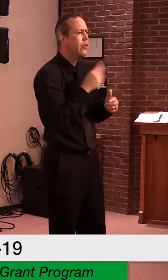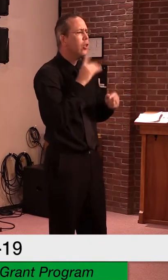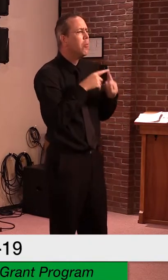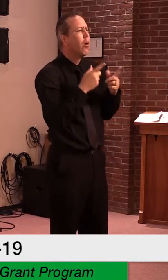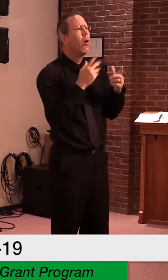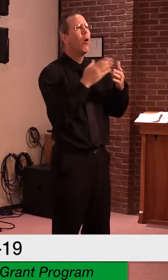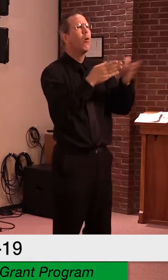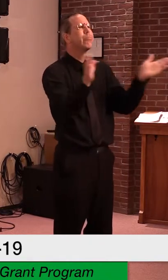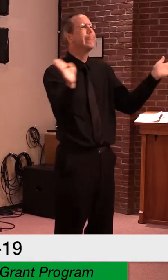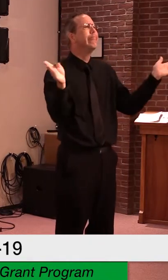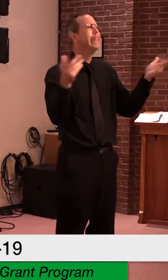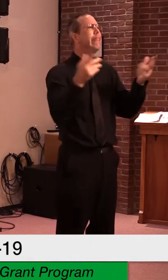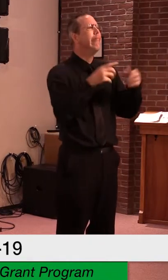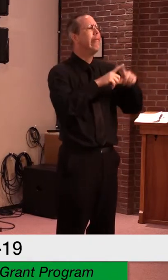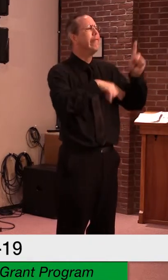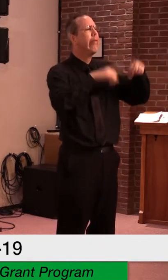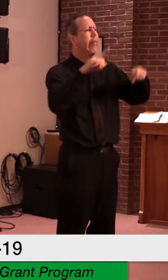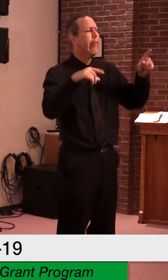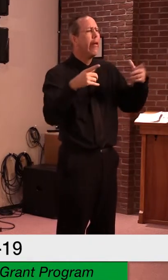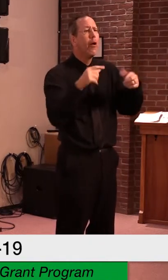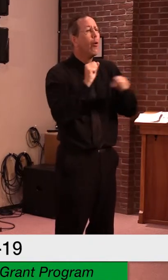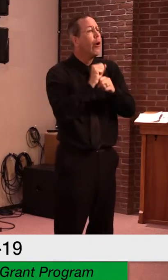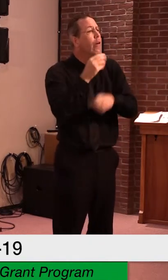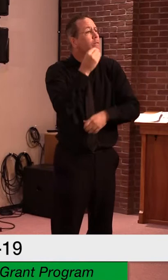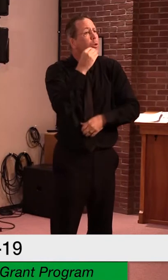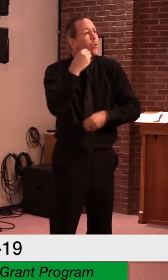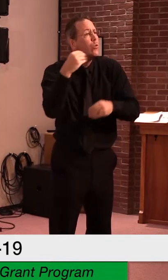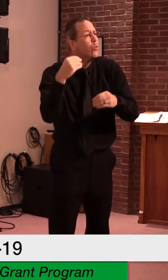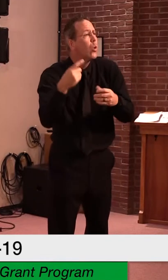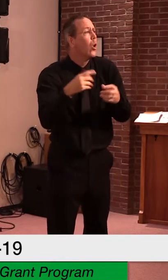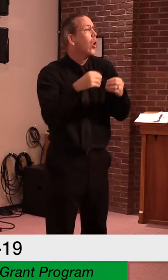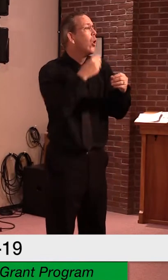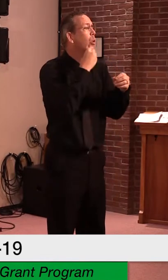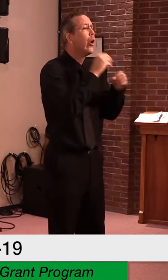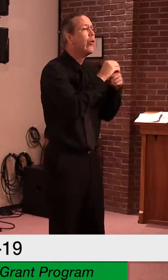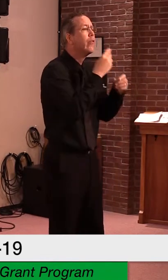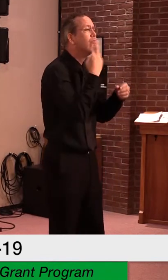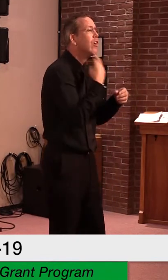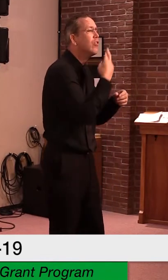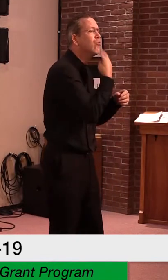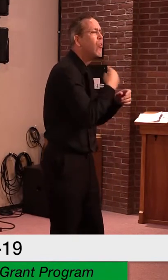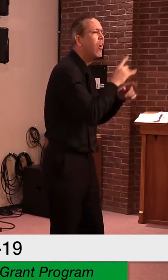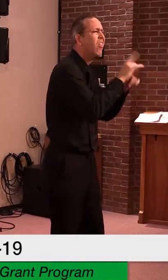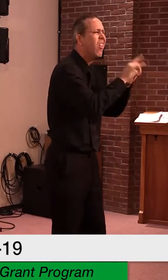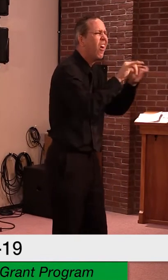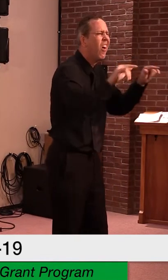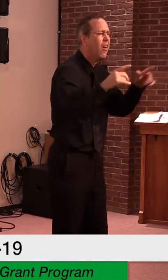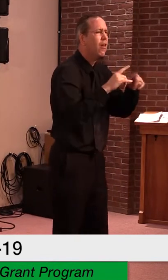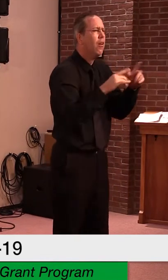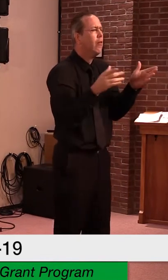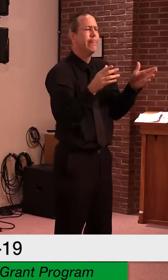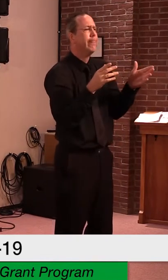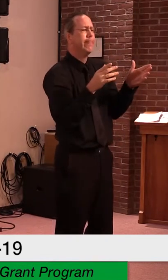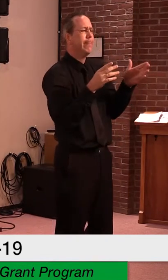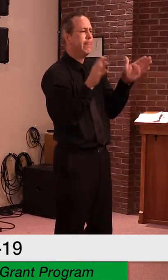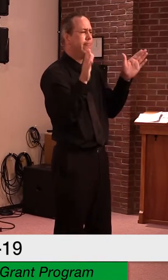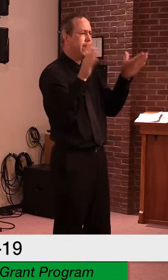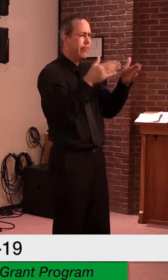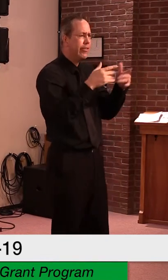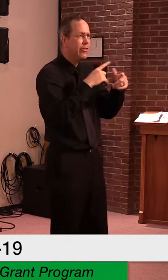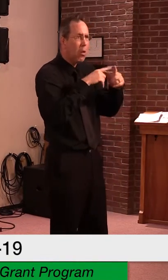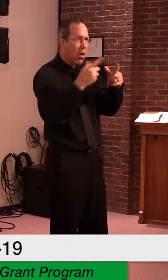employees including grocery store workers, cleaning or janitorial services and trash collectors. However, as